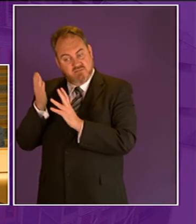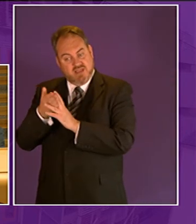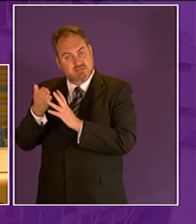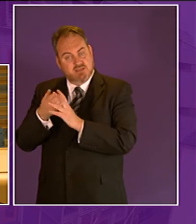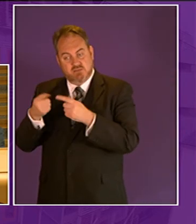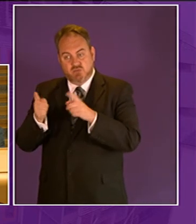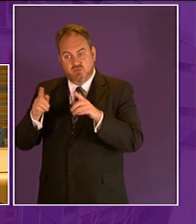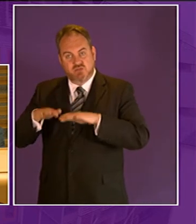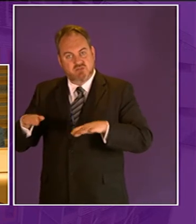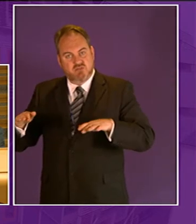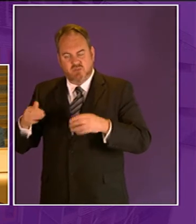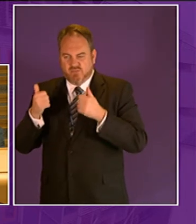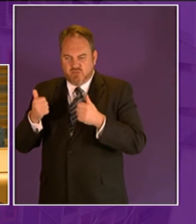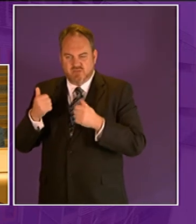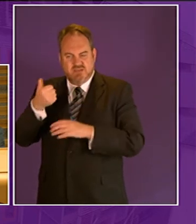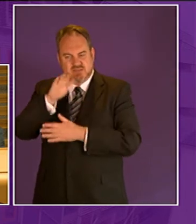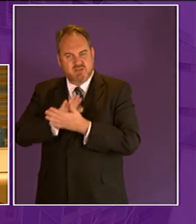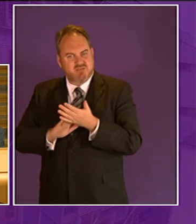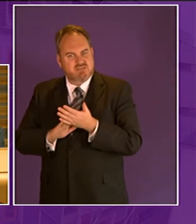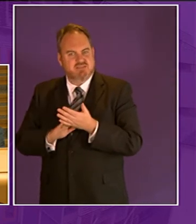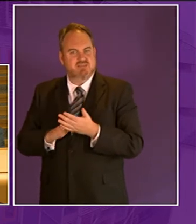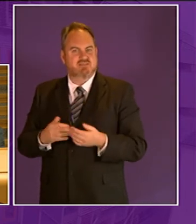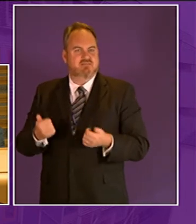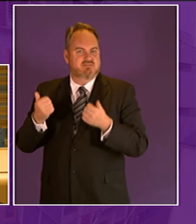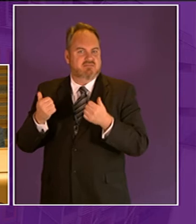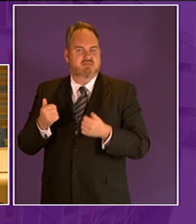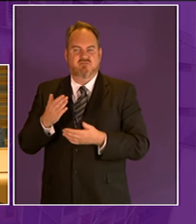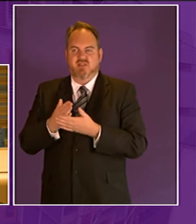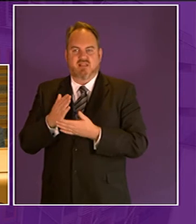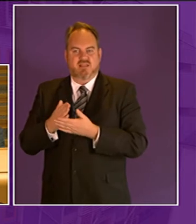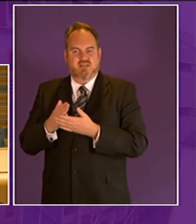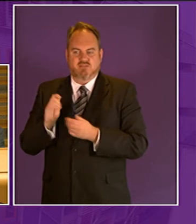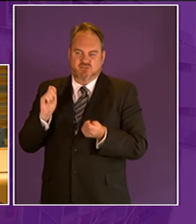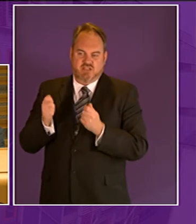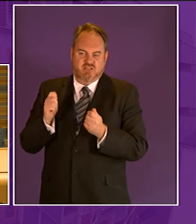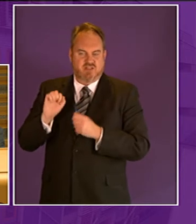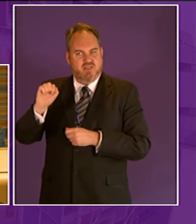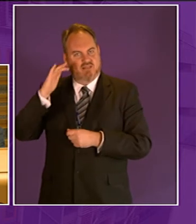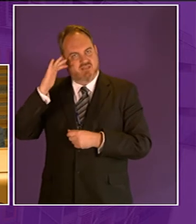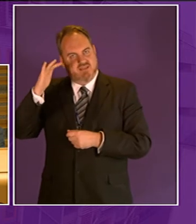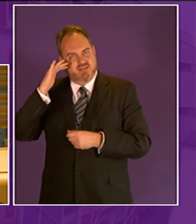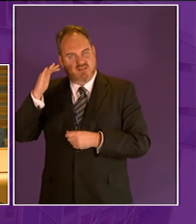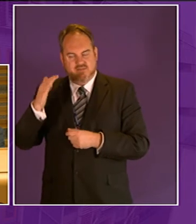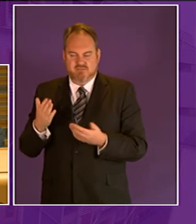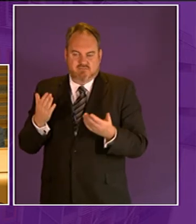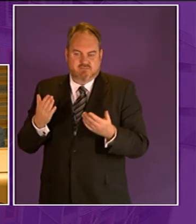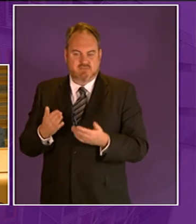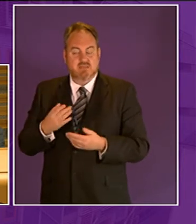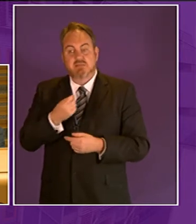from school days changing the venue can change people's thought process not every pupil is at their best learning in a classroom